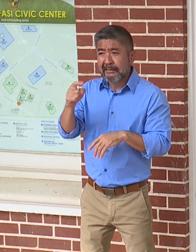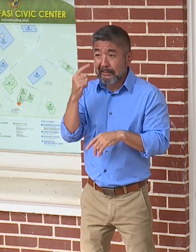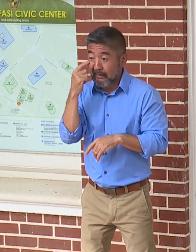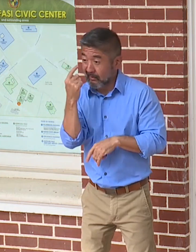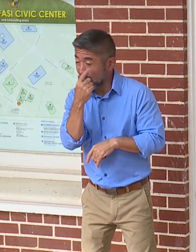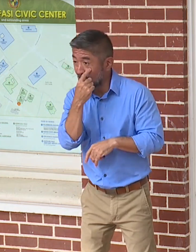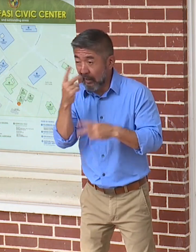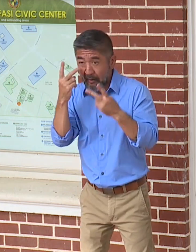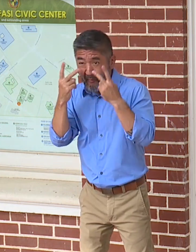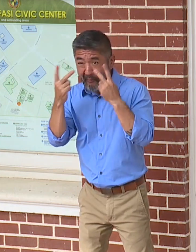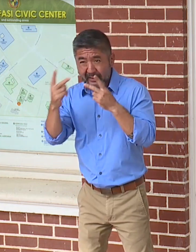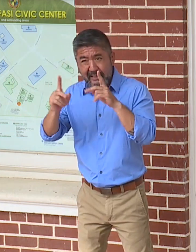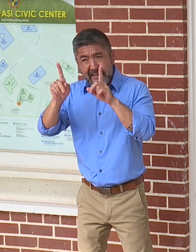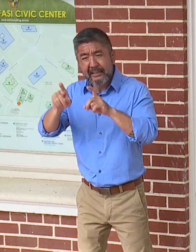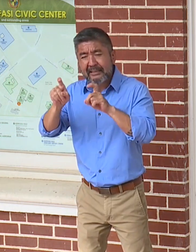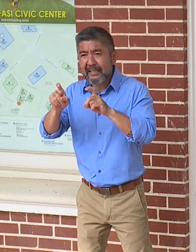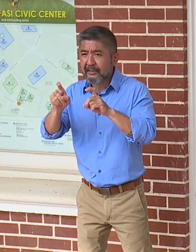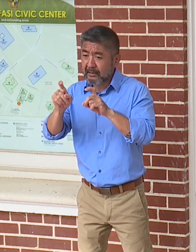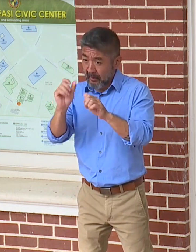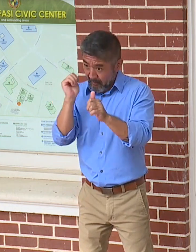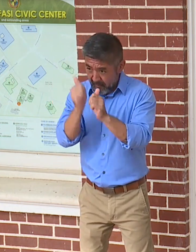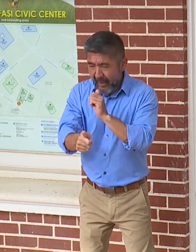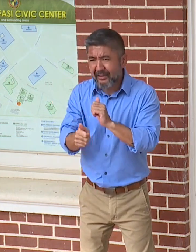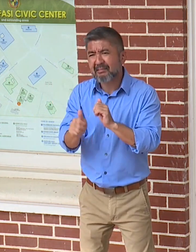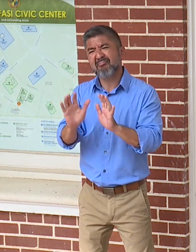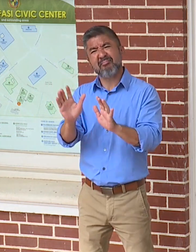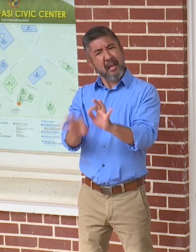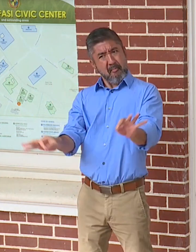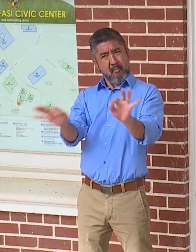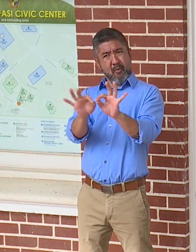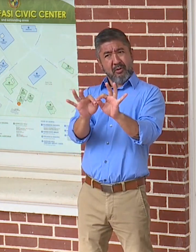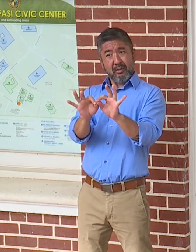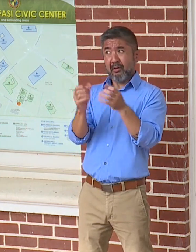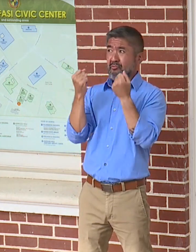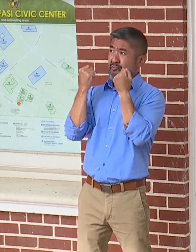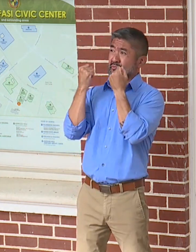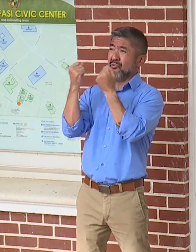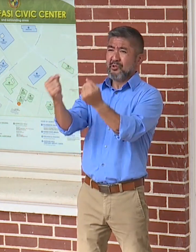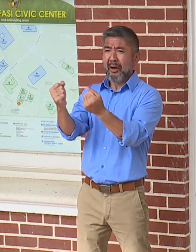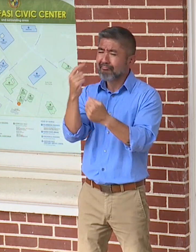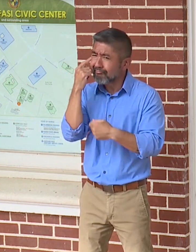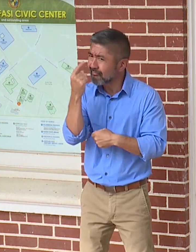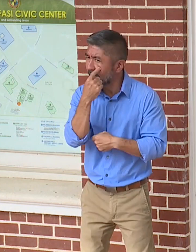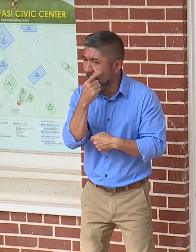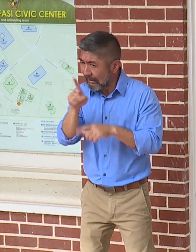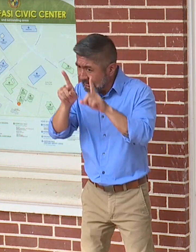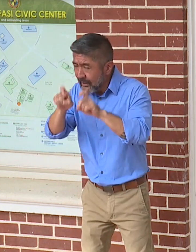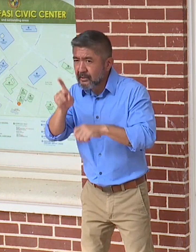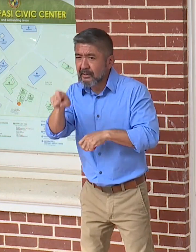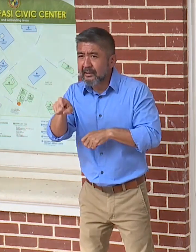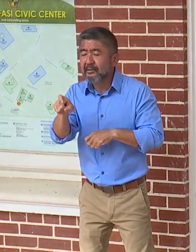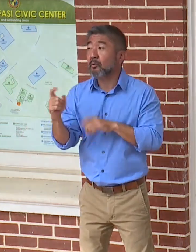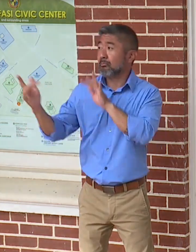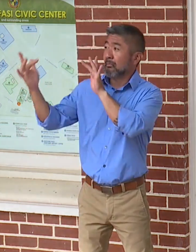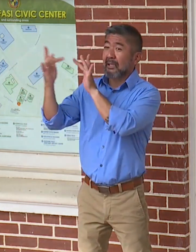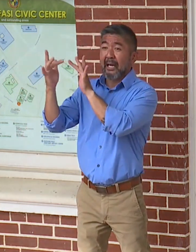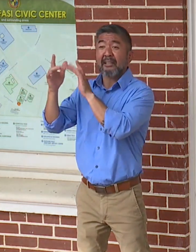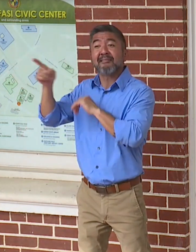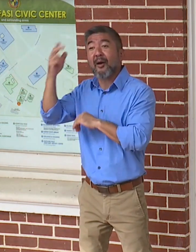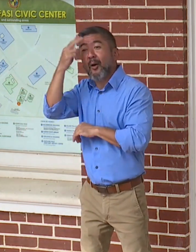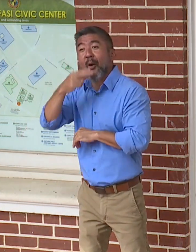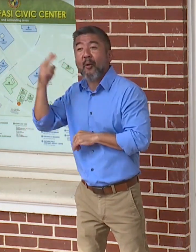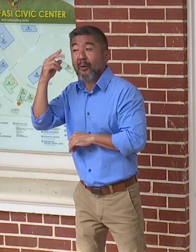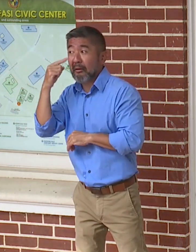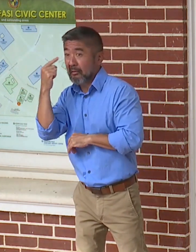It's a simple matter of safety out on our public roadways. So we reached out to the Hawaii Optometry Association